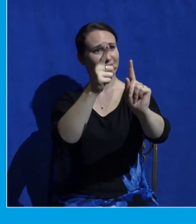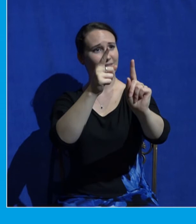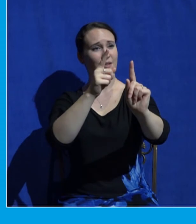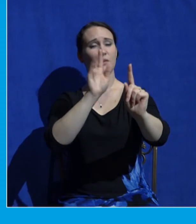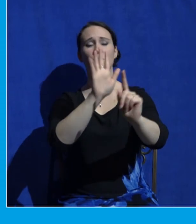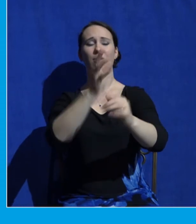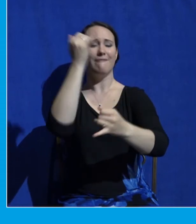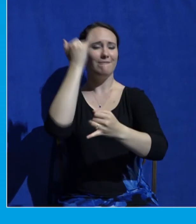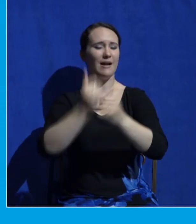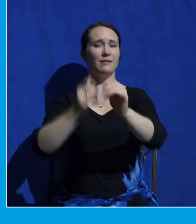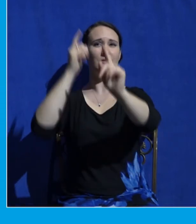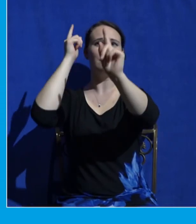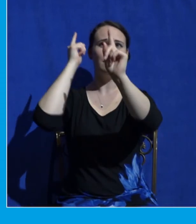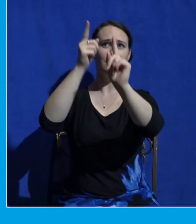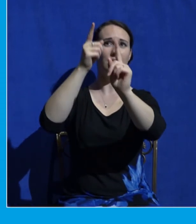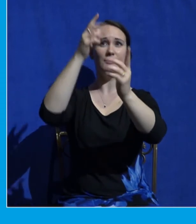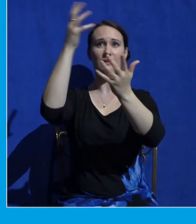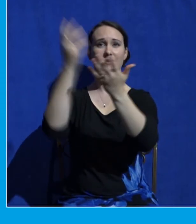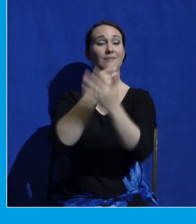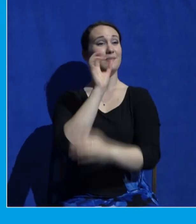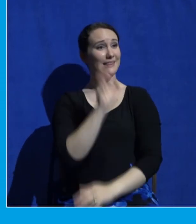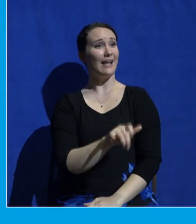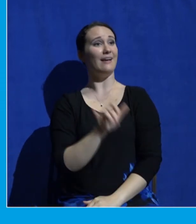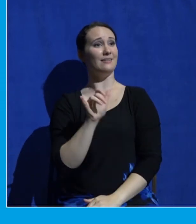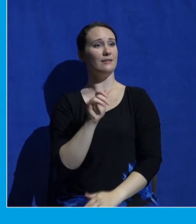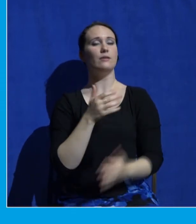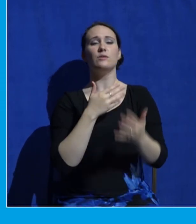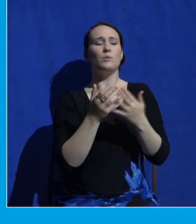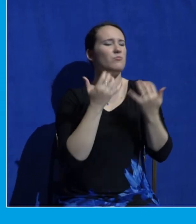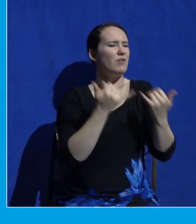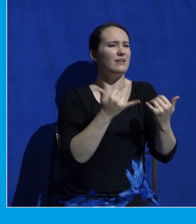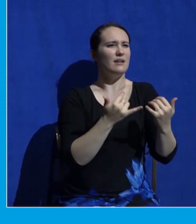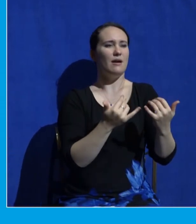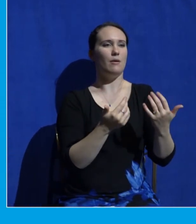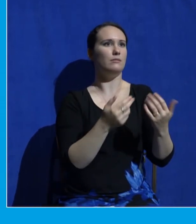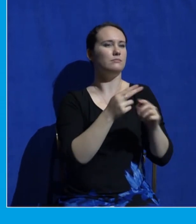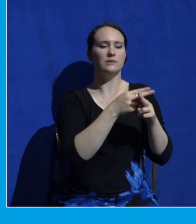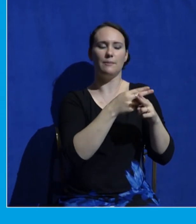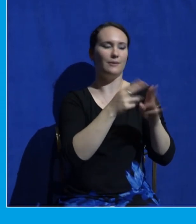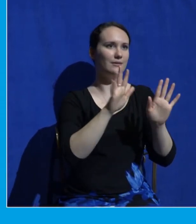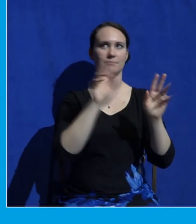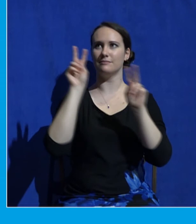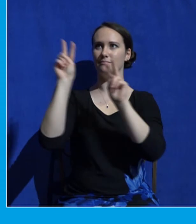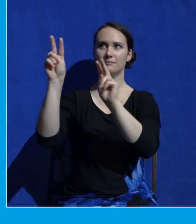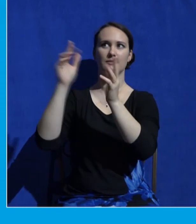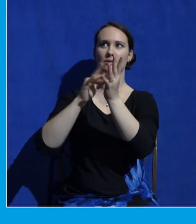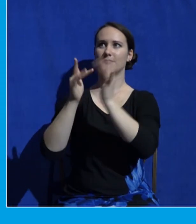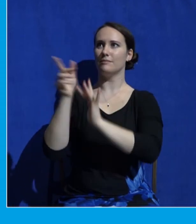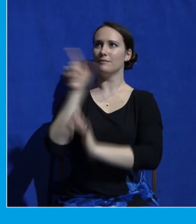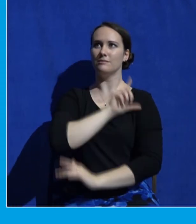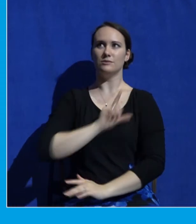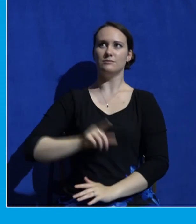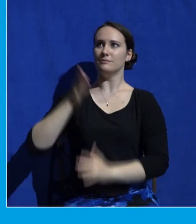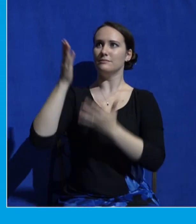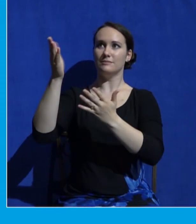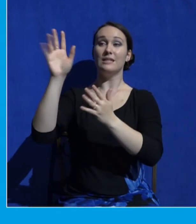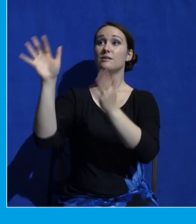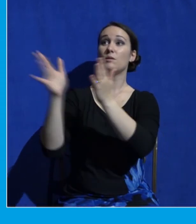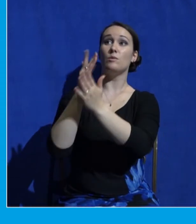as you walk through whatever you're walking through right now just keep your eyes fixed on the one who's the glory of God the son of God the word of